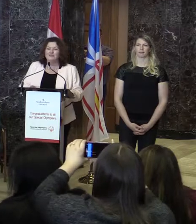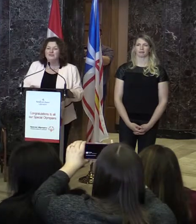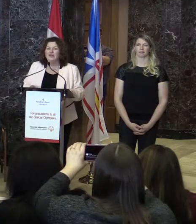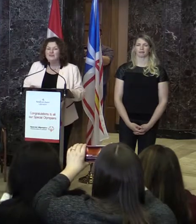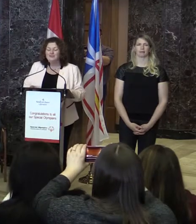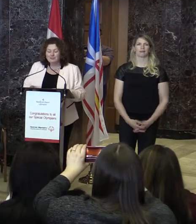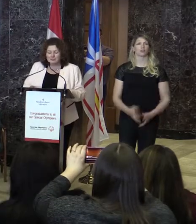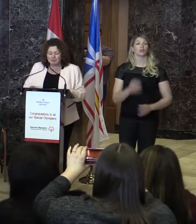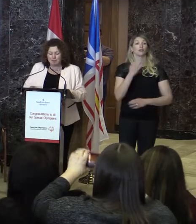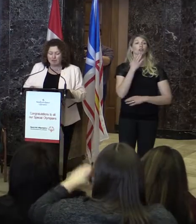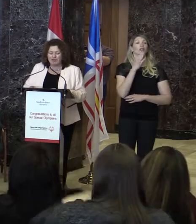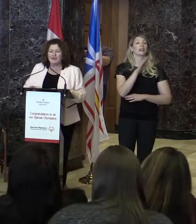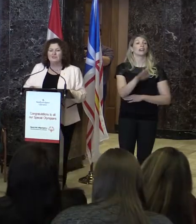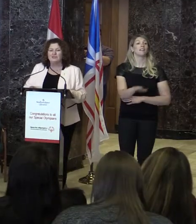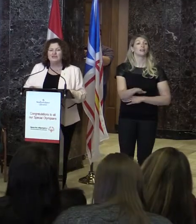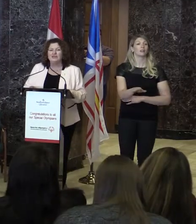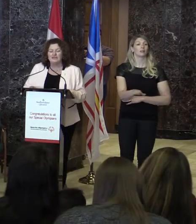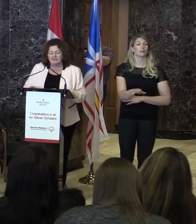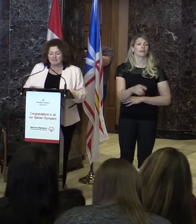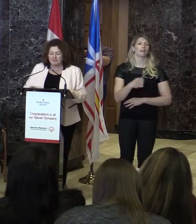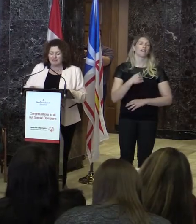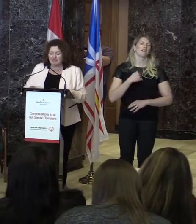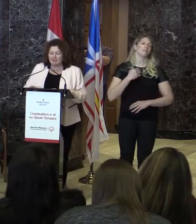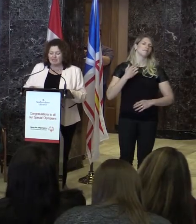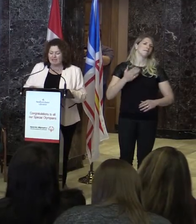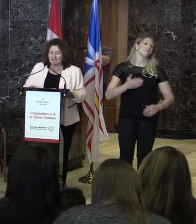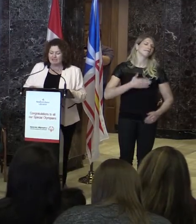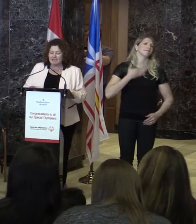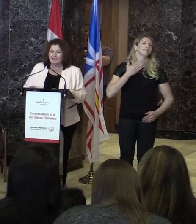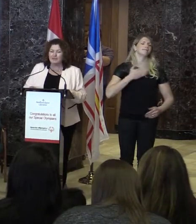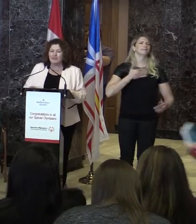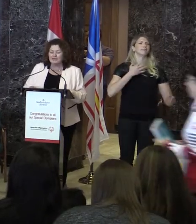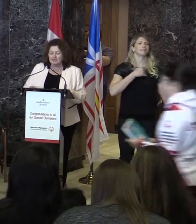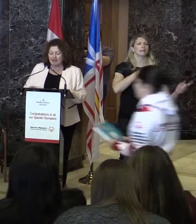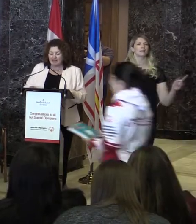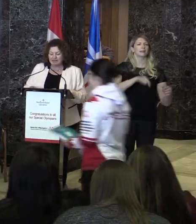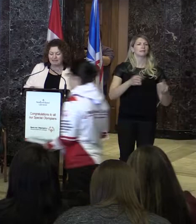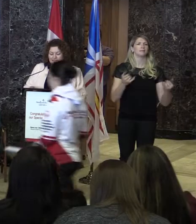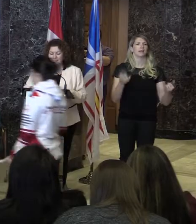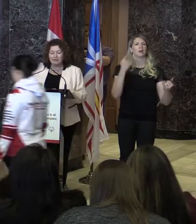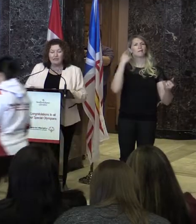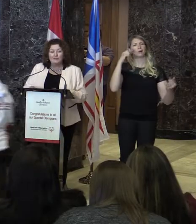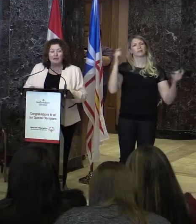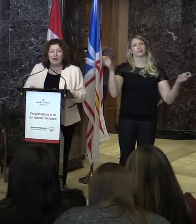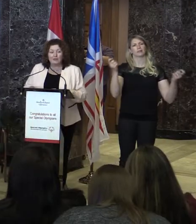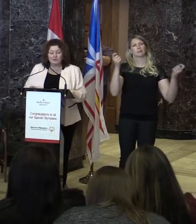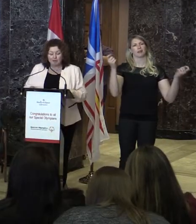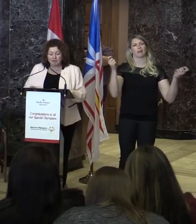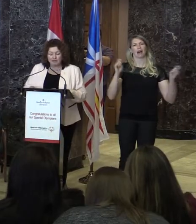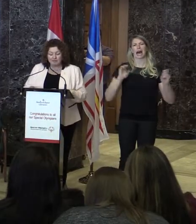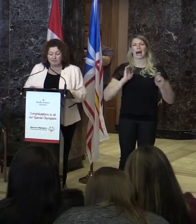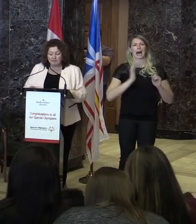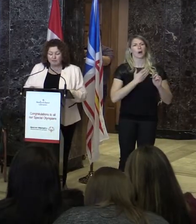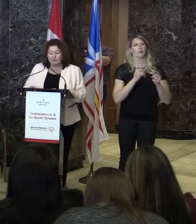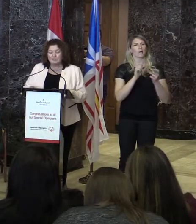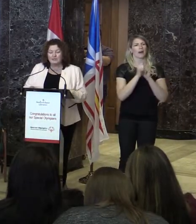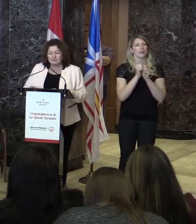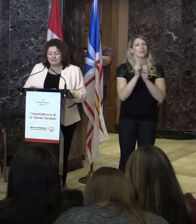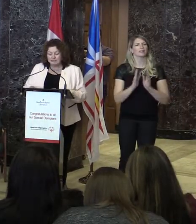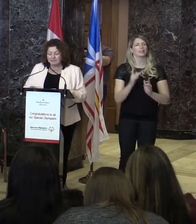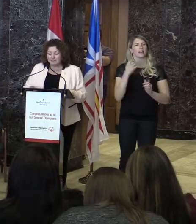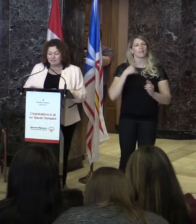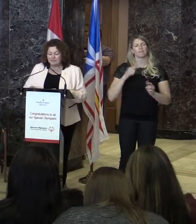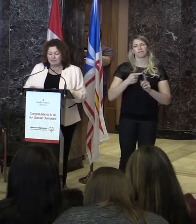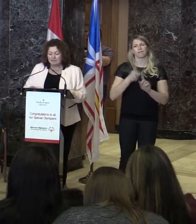Good afternoon. I am delighted to be here today to celebrate the athletes from our province who